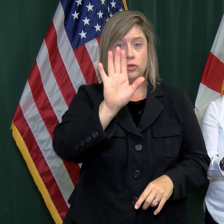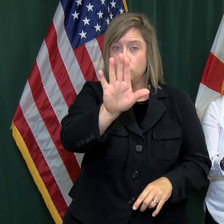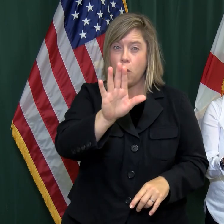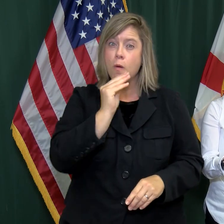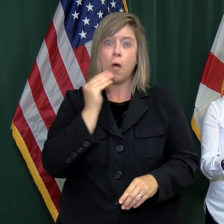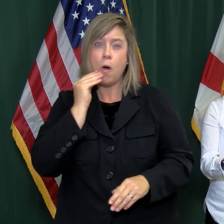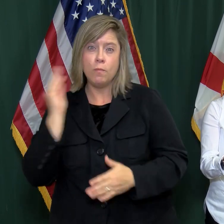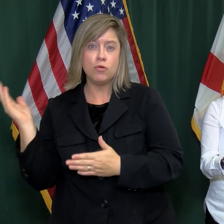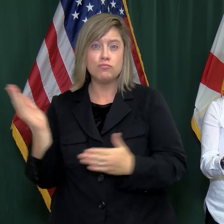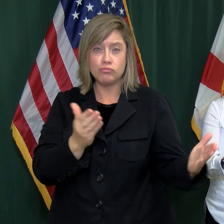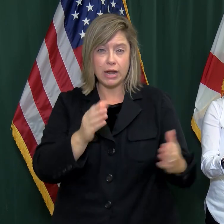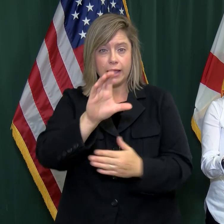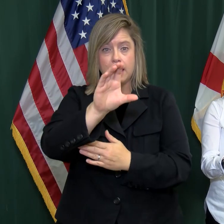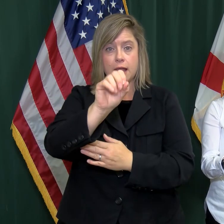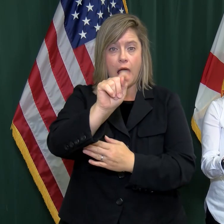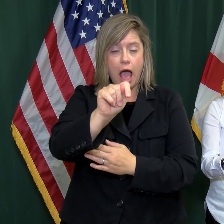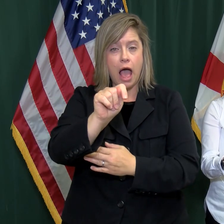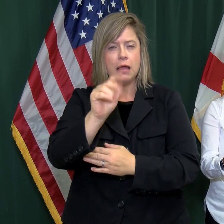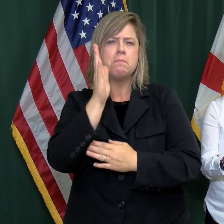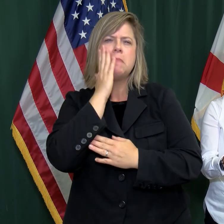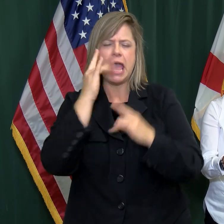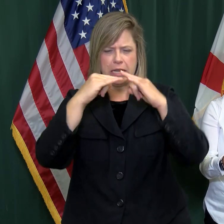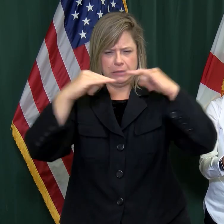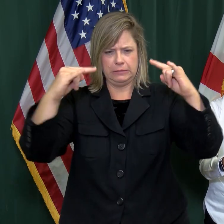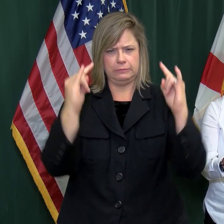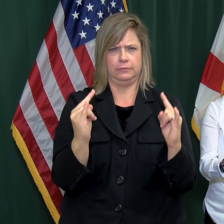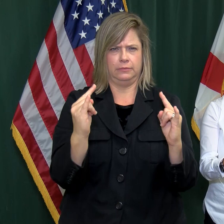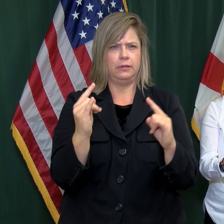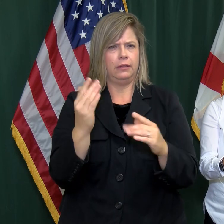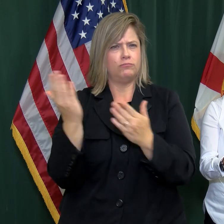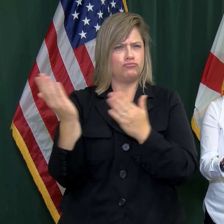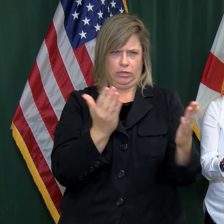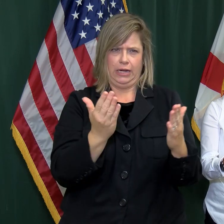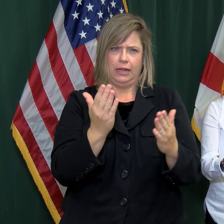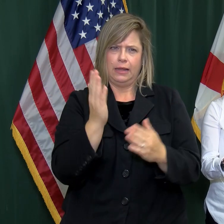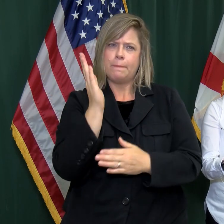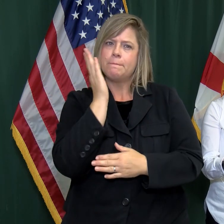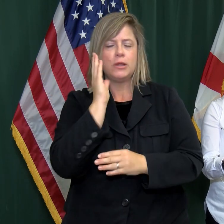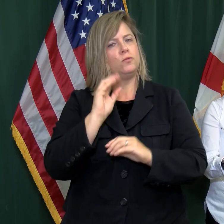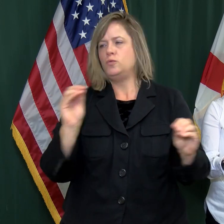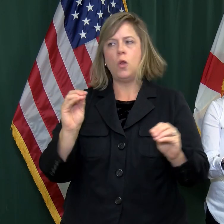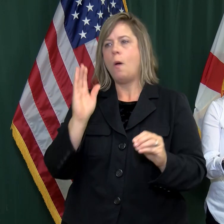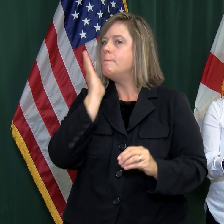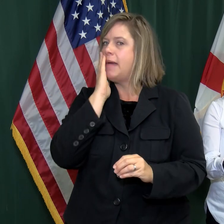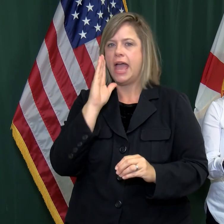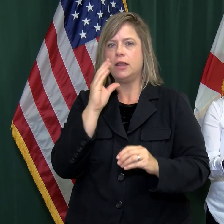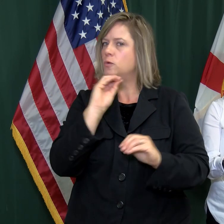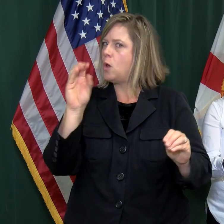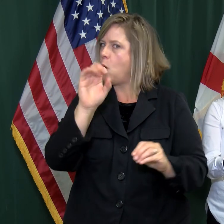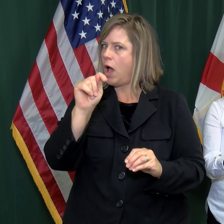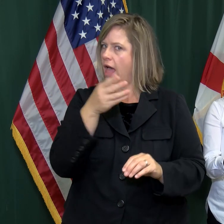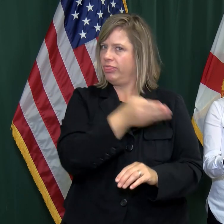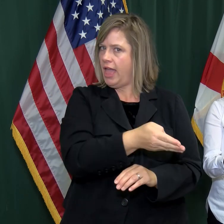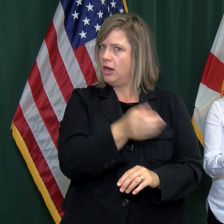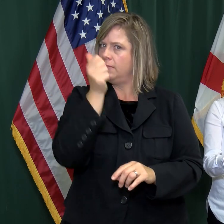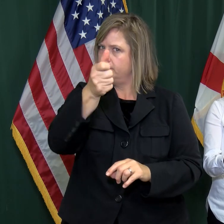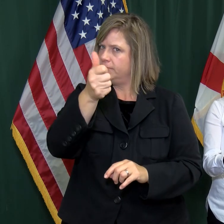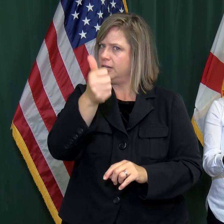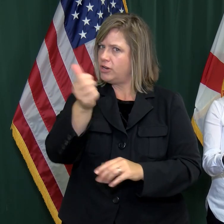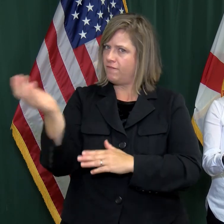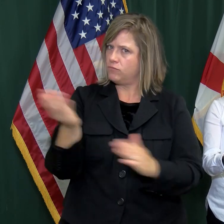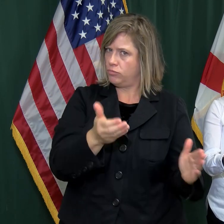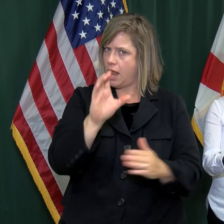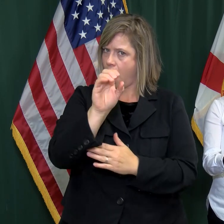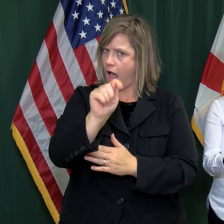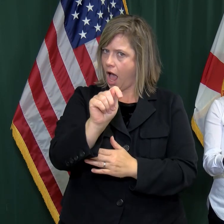such as a cot, blanket, pillows. Cots are not provided at general population shelters.